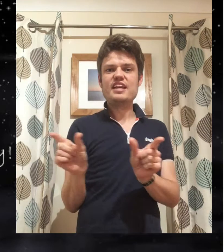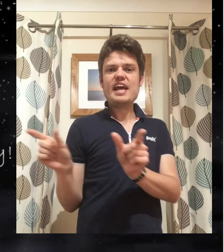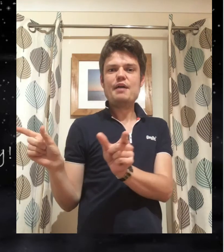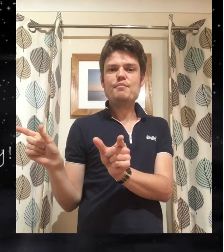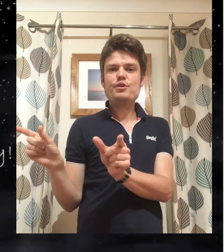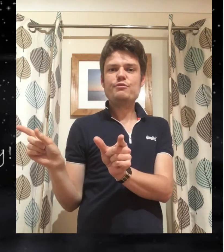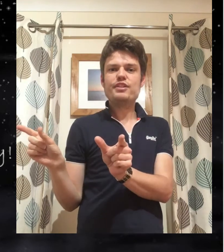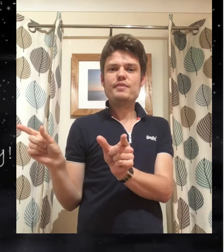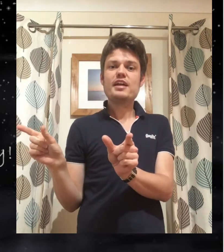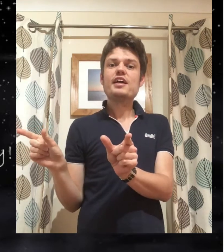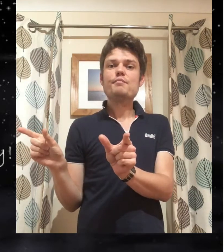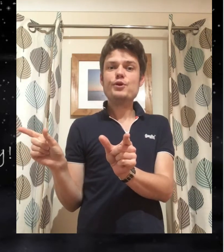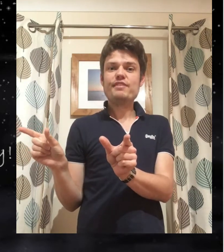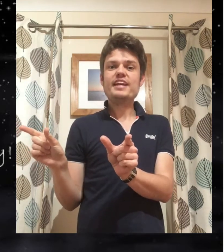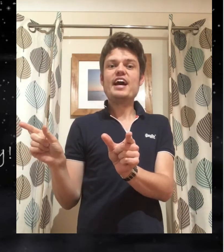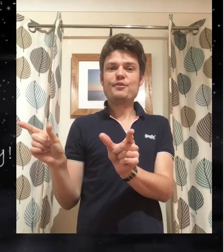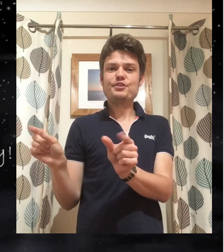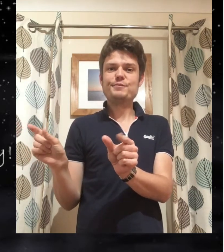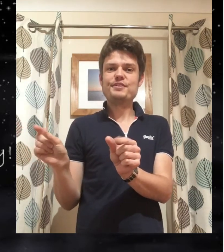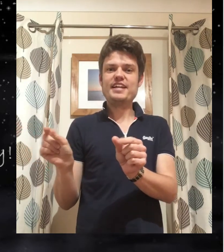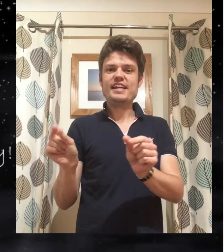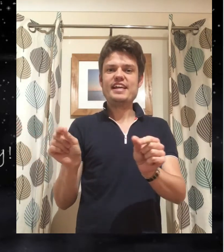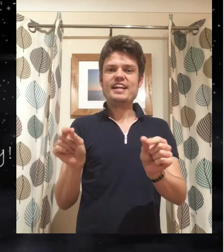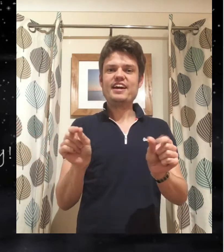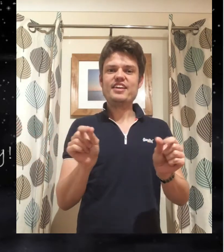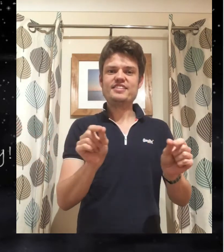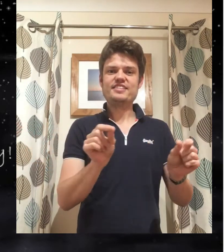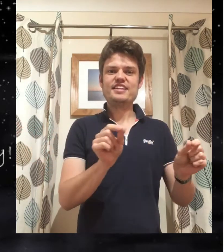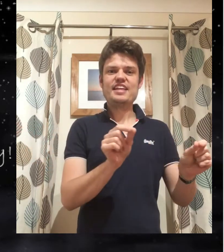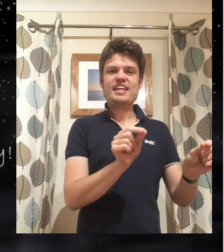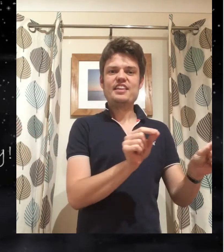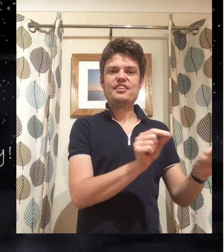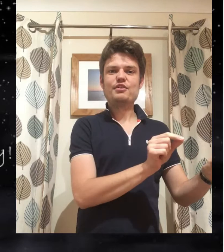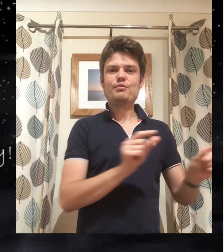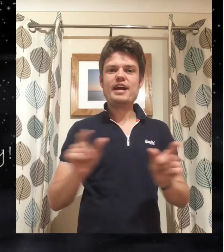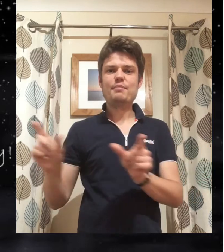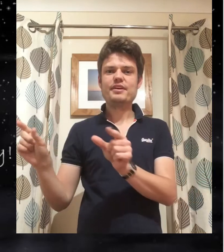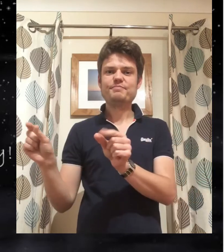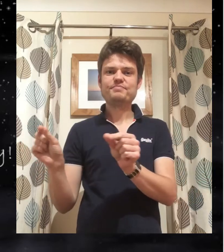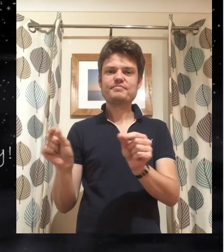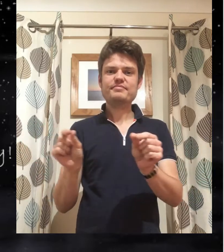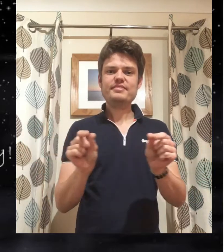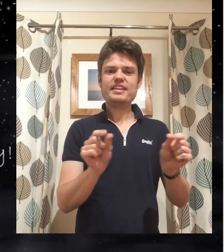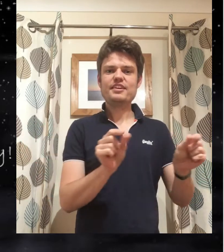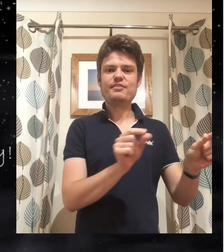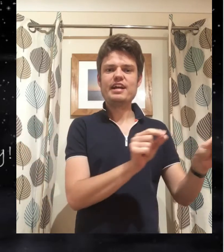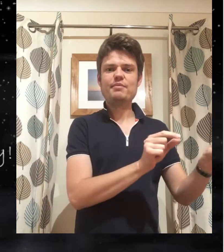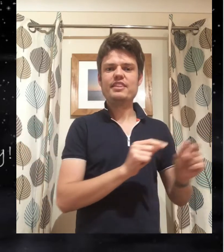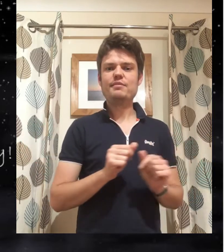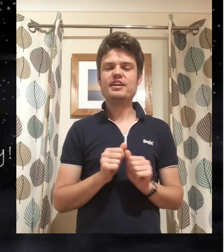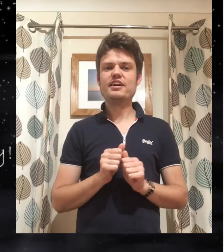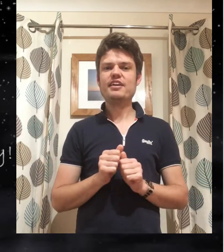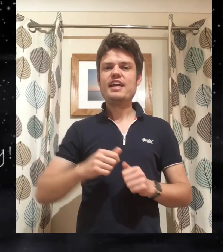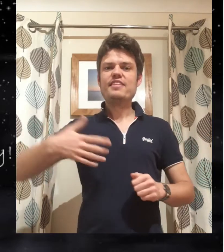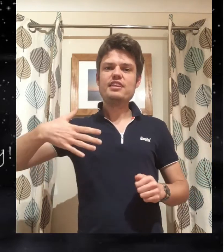pincers and move them, moving across your body like this. The crab. The crab.